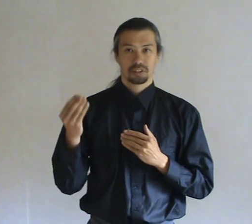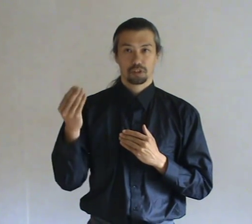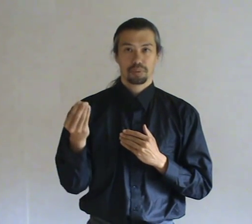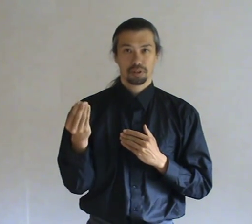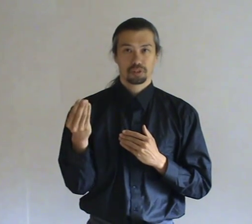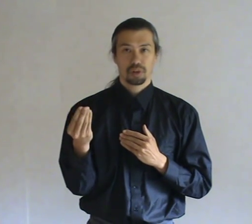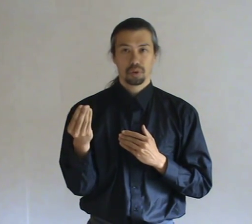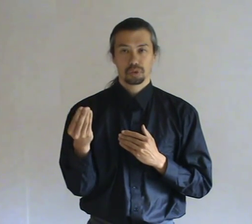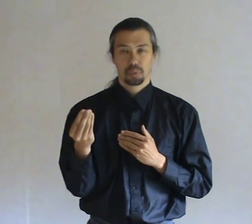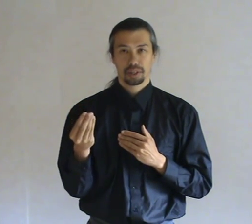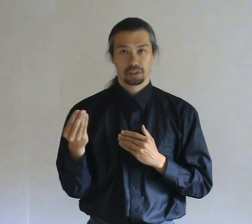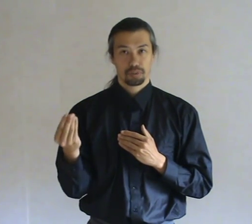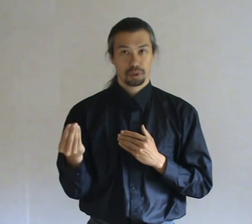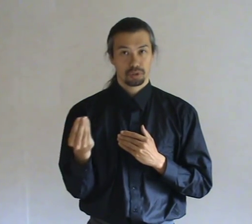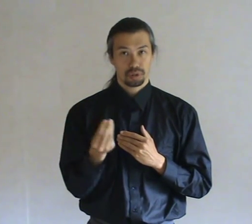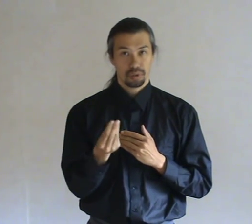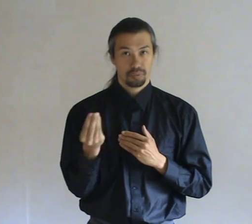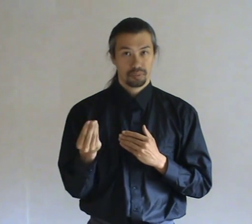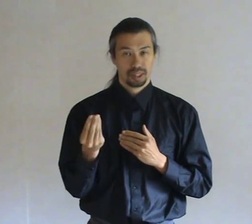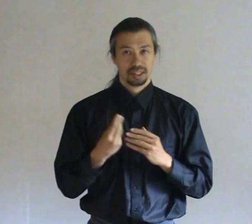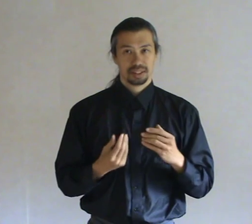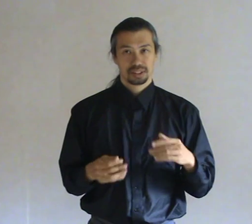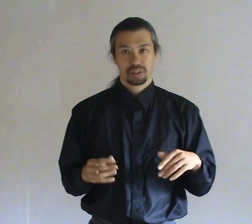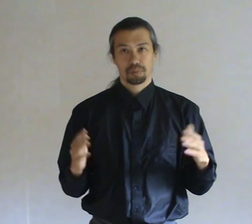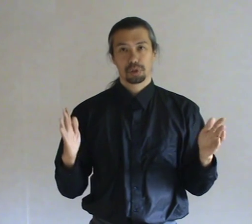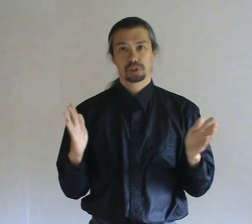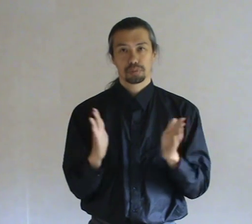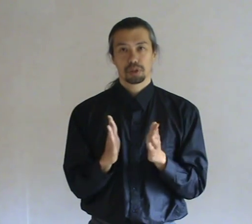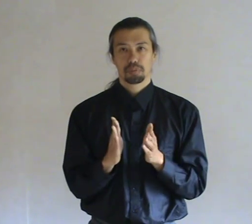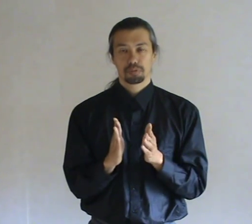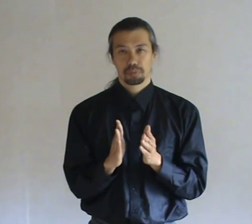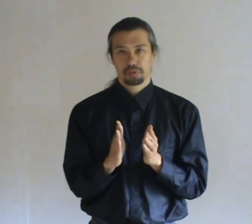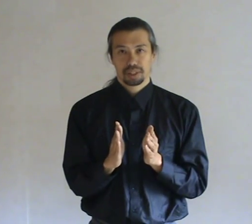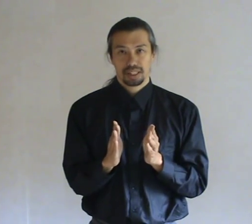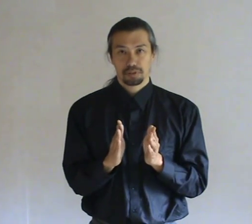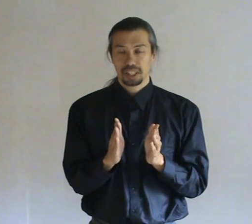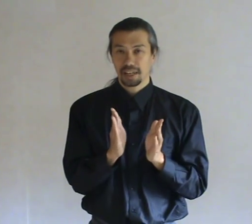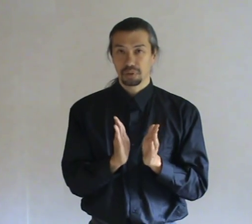the spirits go to where they are supposed to go. So they approach the problem from a very different angle.